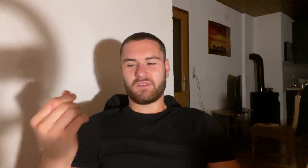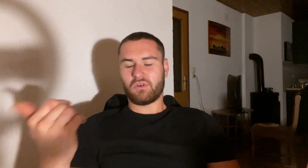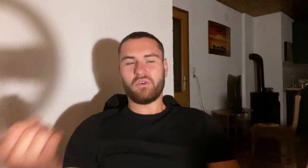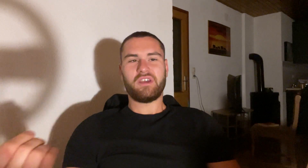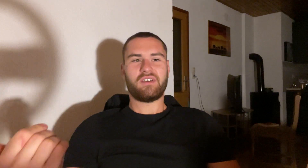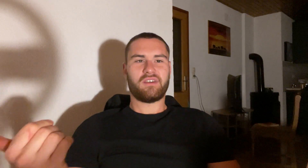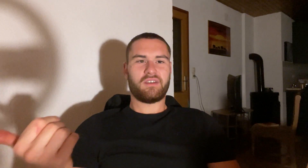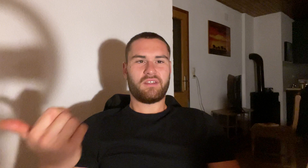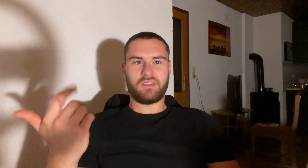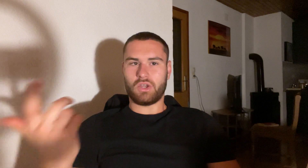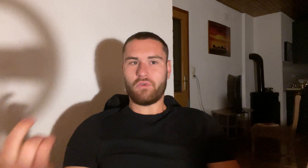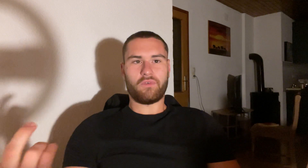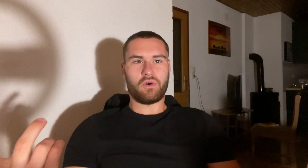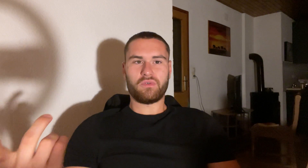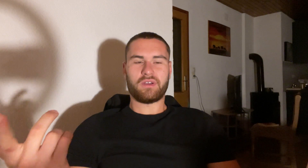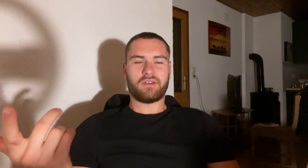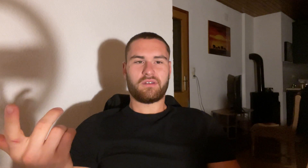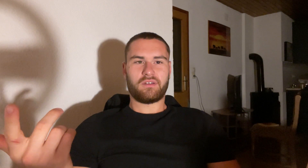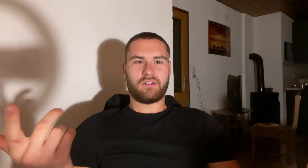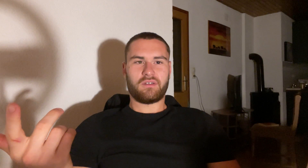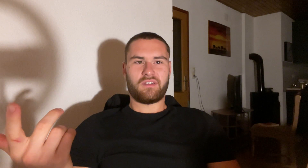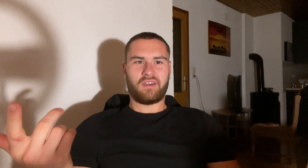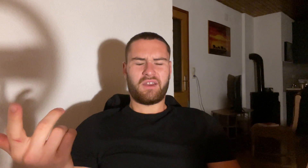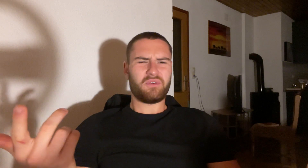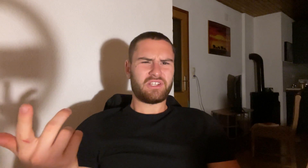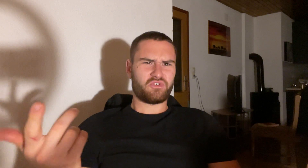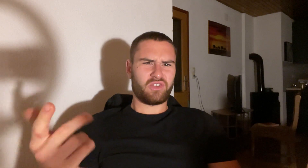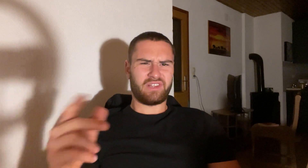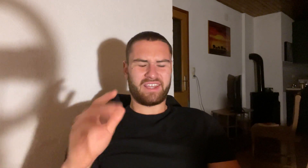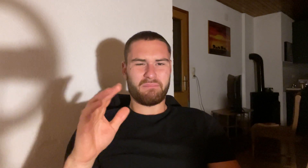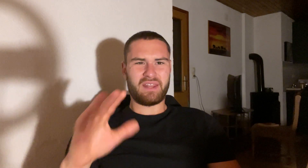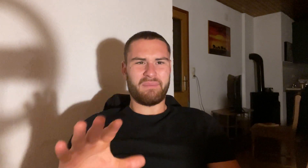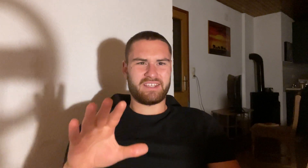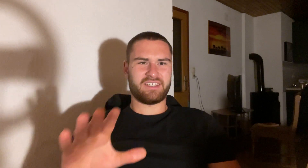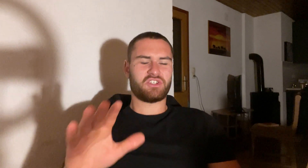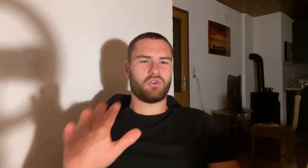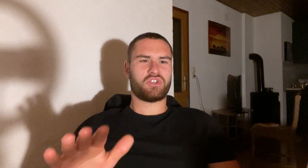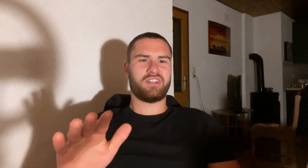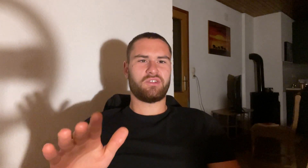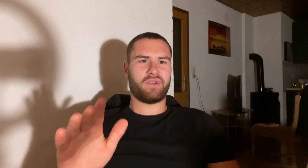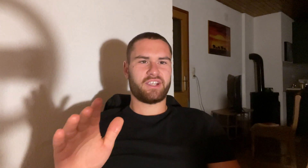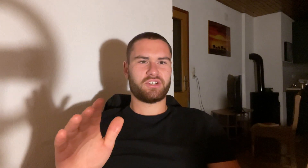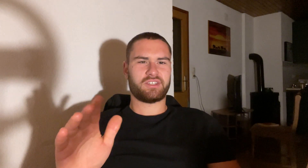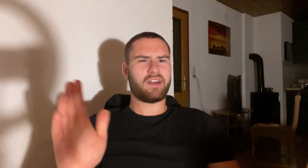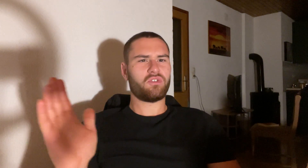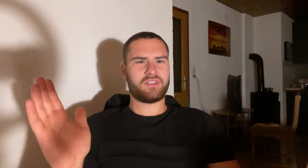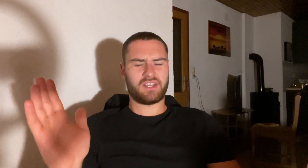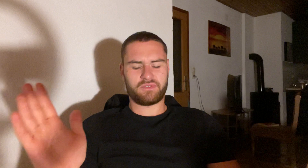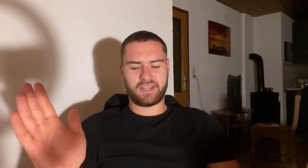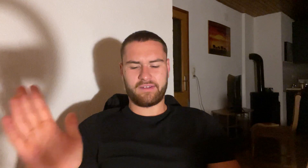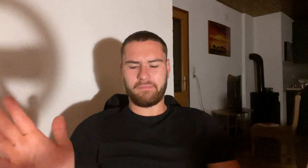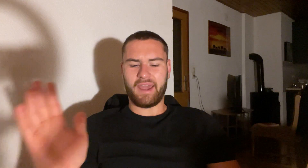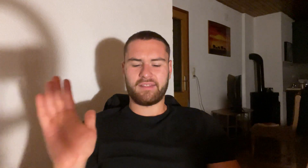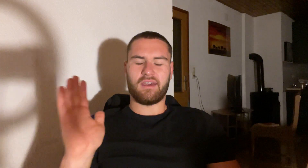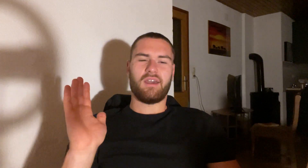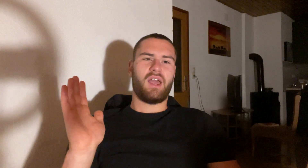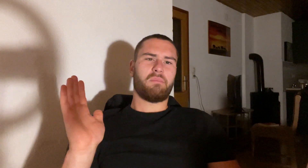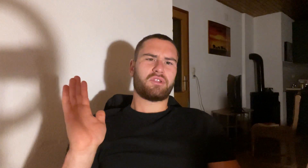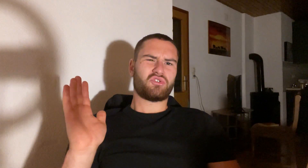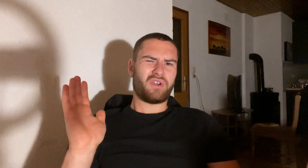Hoodie no phone and really trying to like minimize the social interactions. I don't know it sounds kind of bad but trying